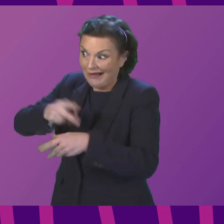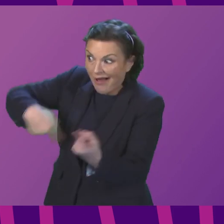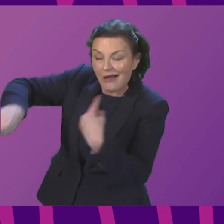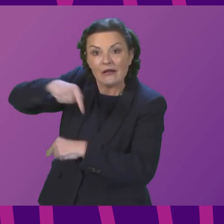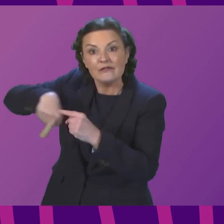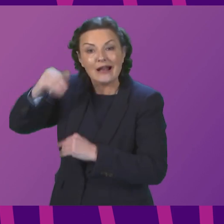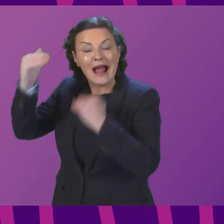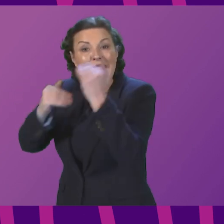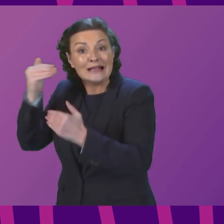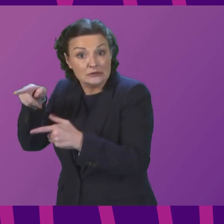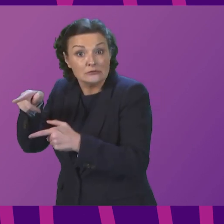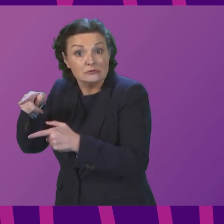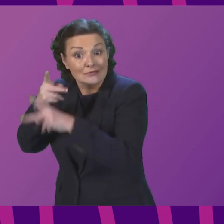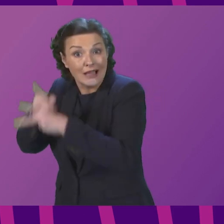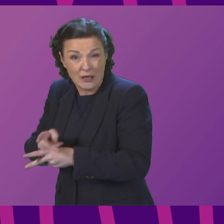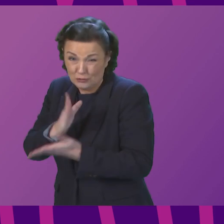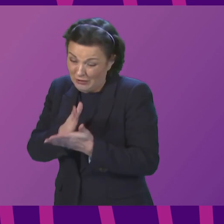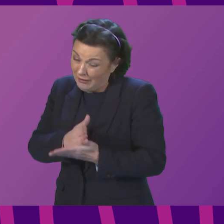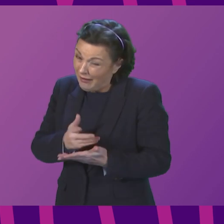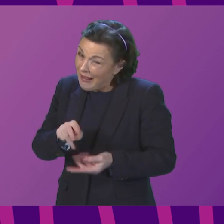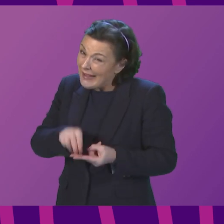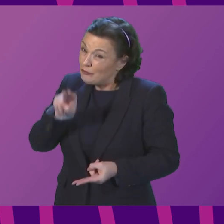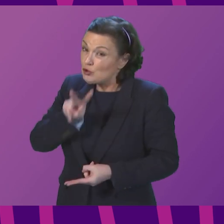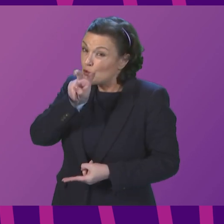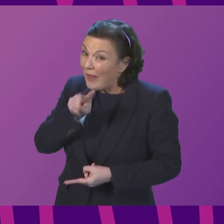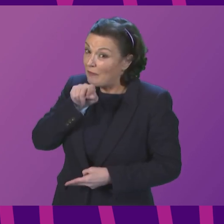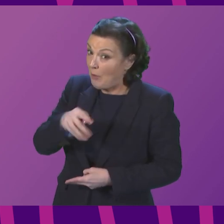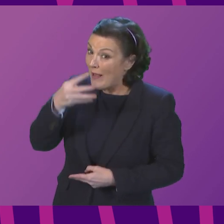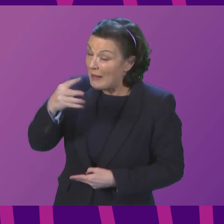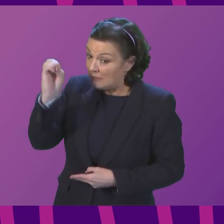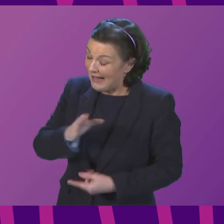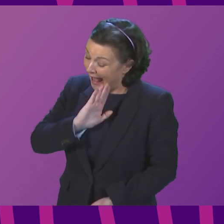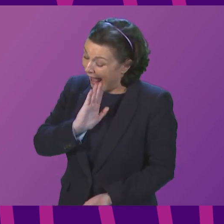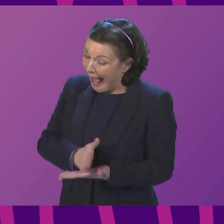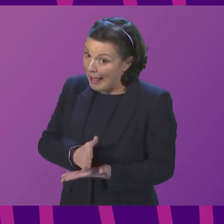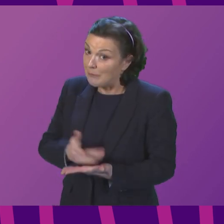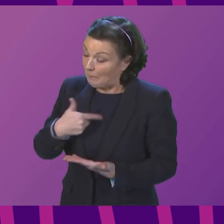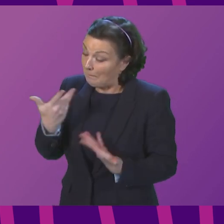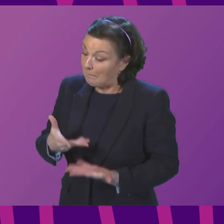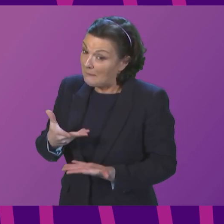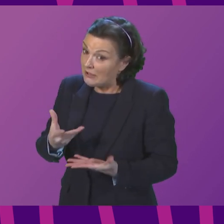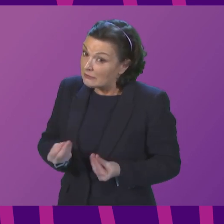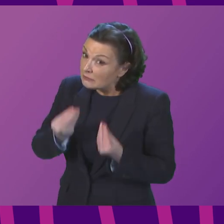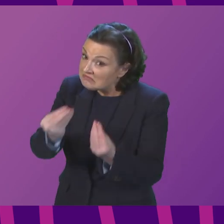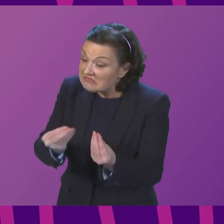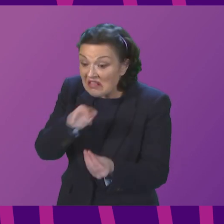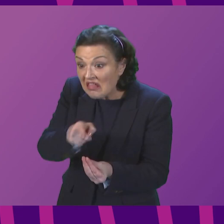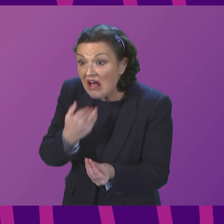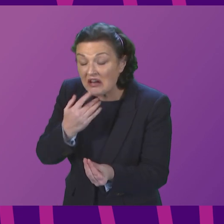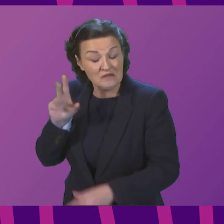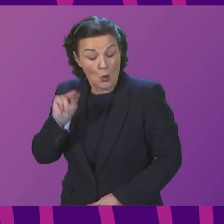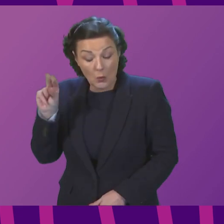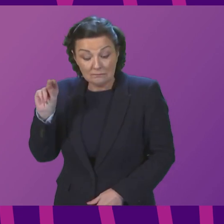So an increase of 12.9 per cent is actually what we have already delivered. Does that go far enough? No,